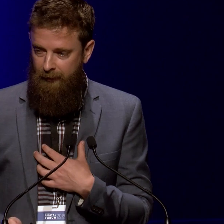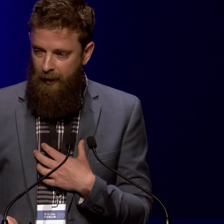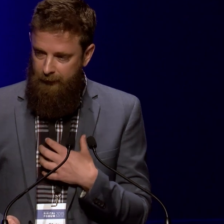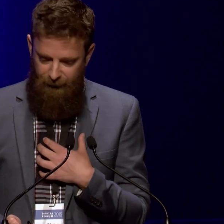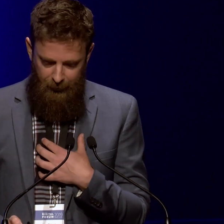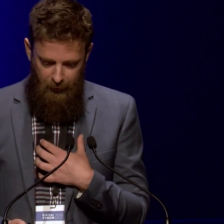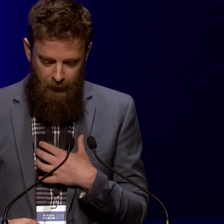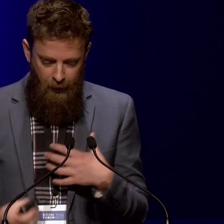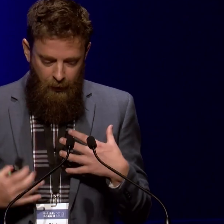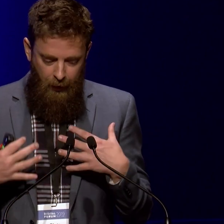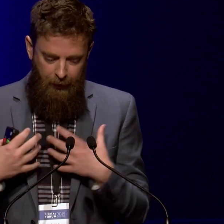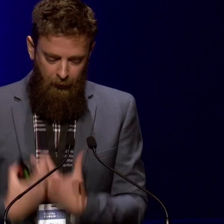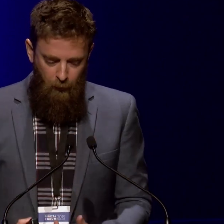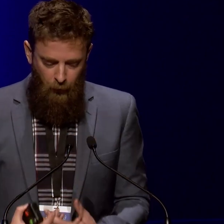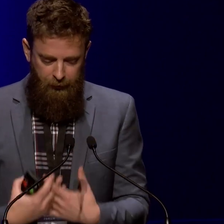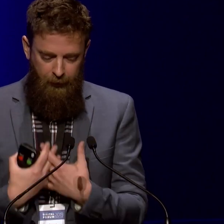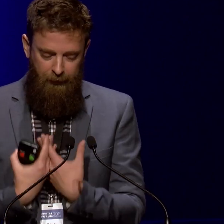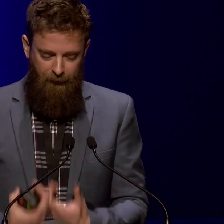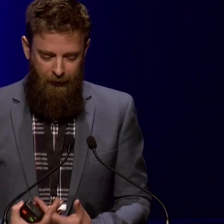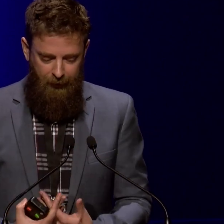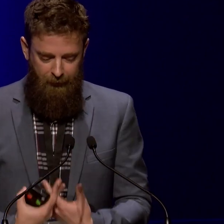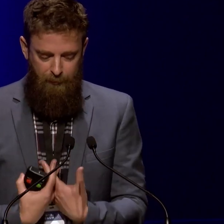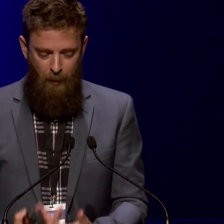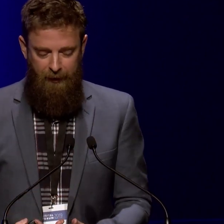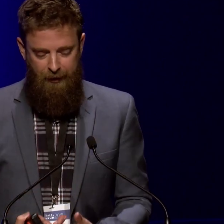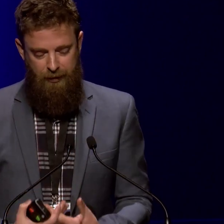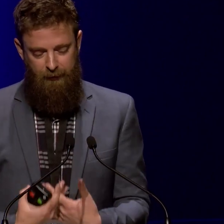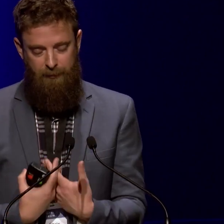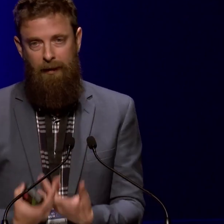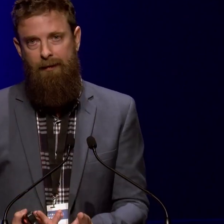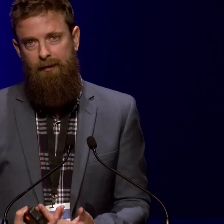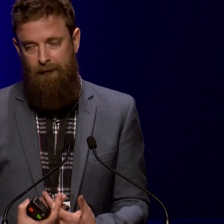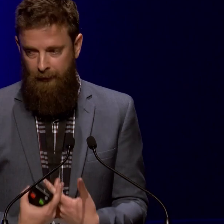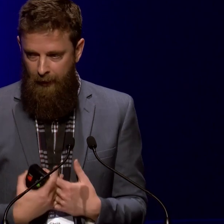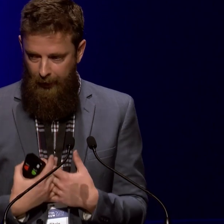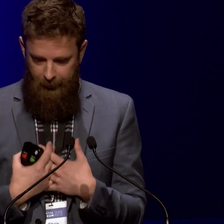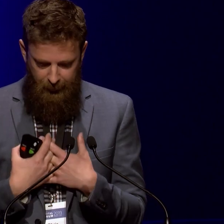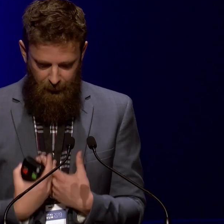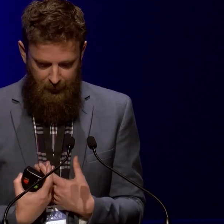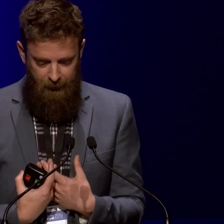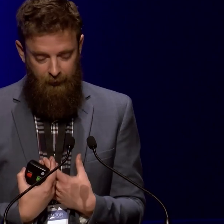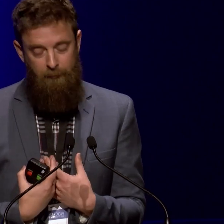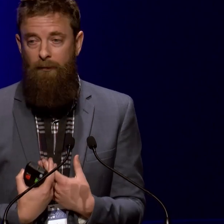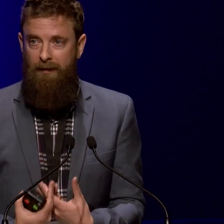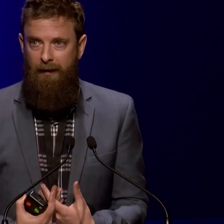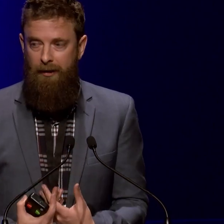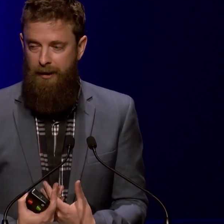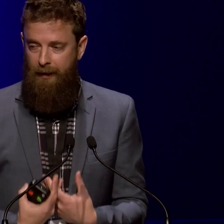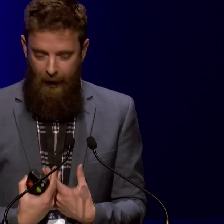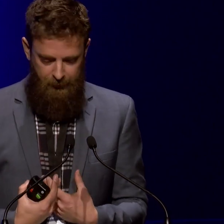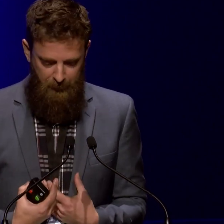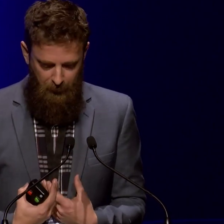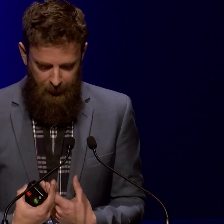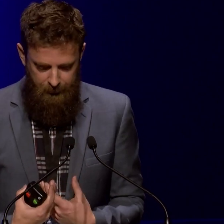chapters. to whenua, air and water, living things, populations, places, government, movement and